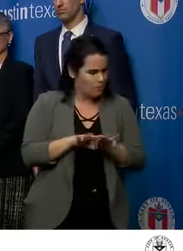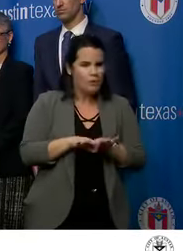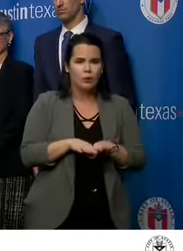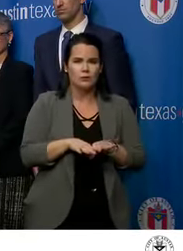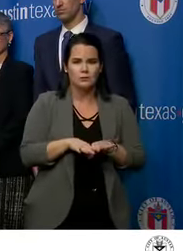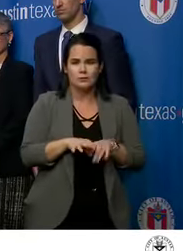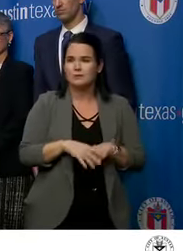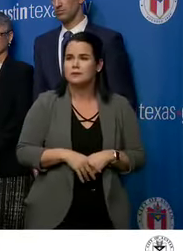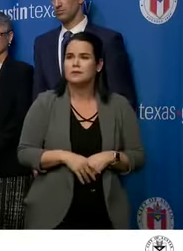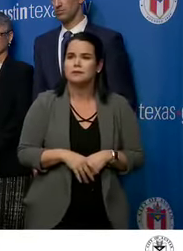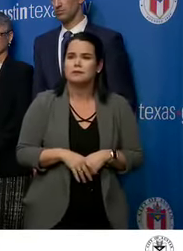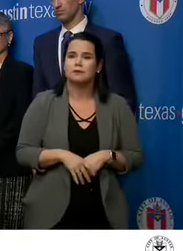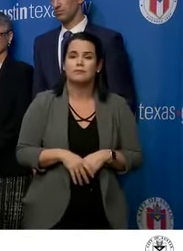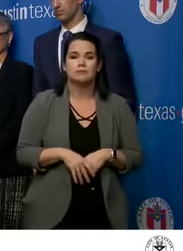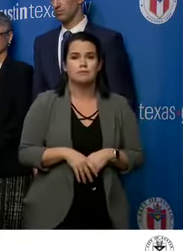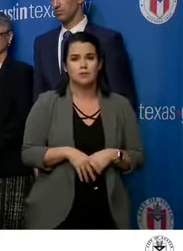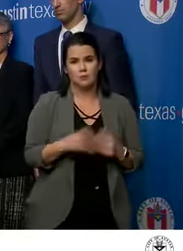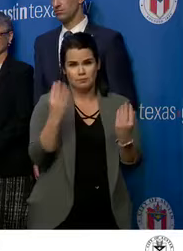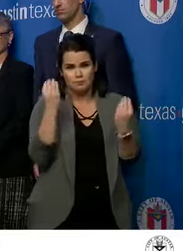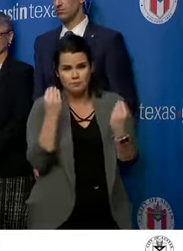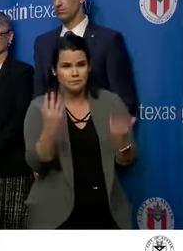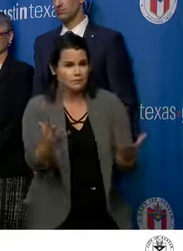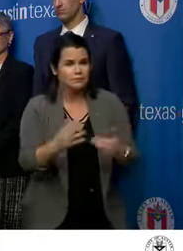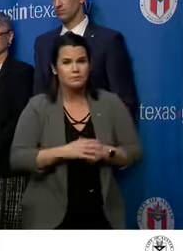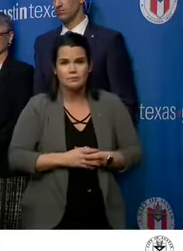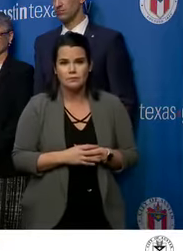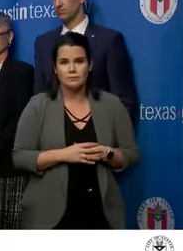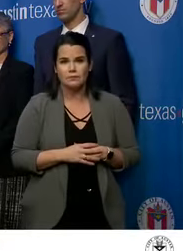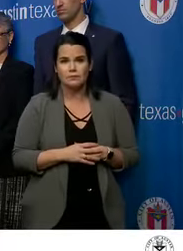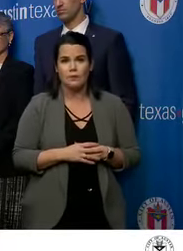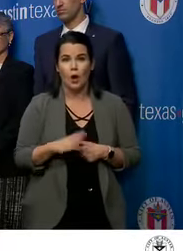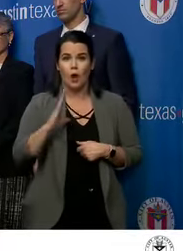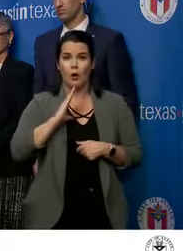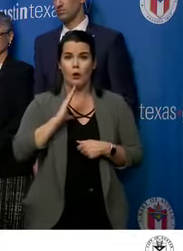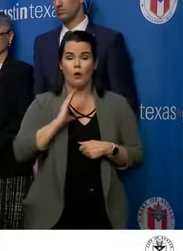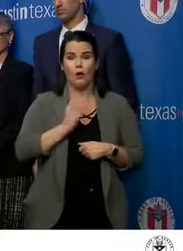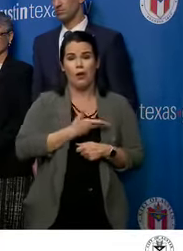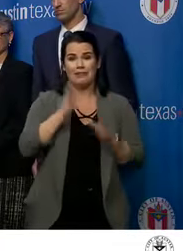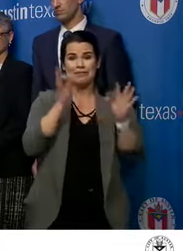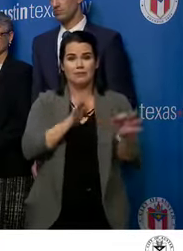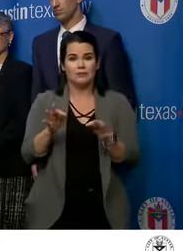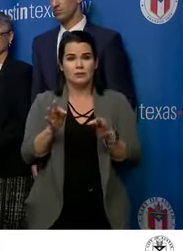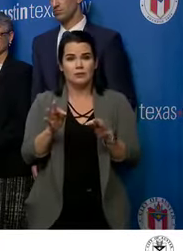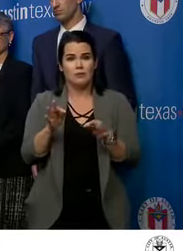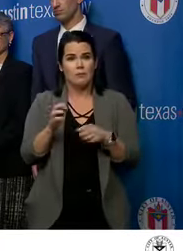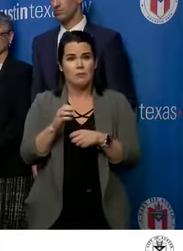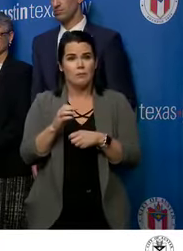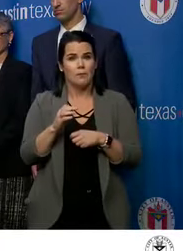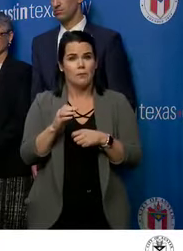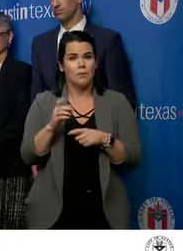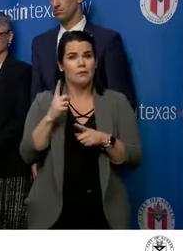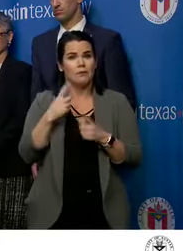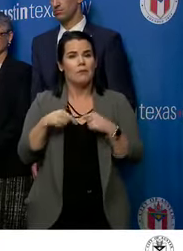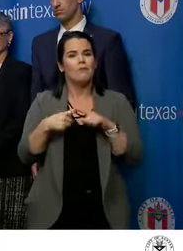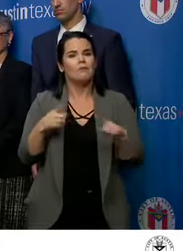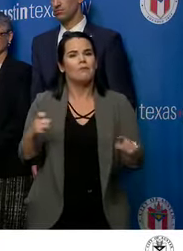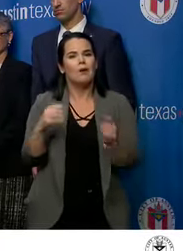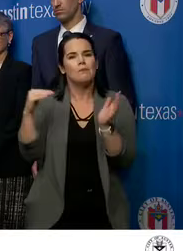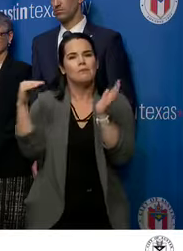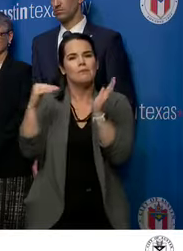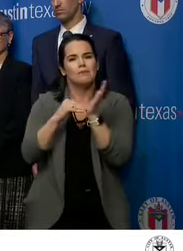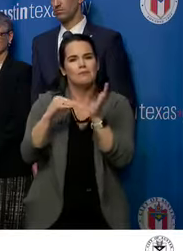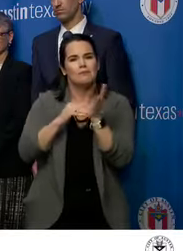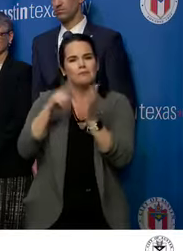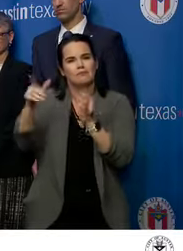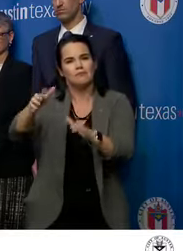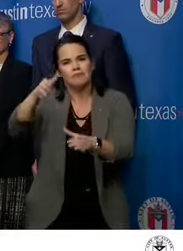I want the community to know that these decisions are being made by our medical professionals and that no